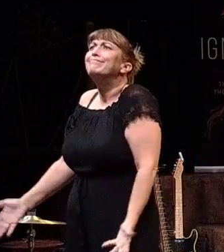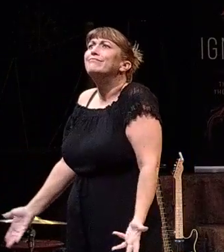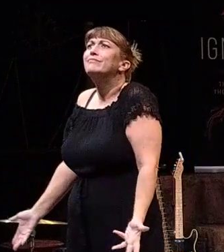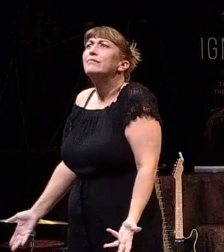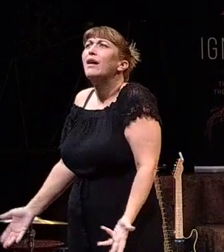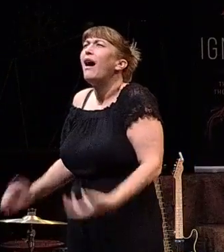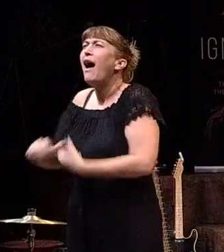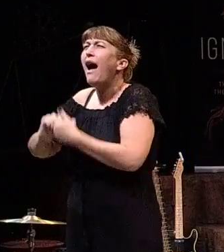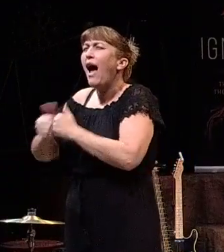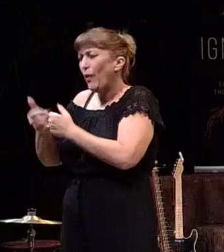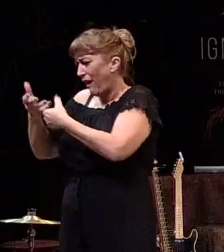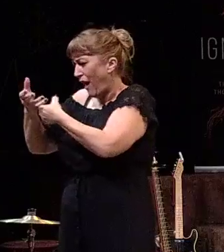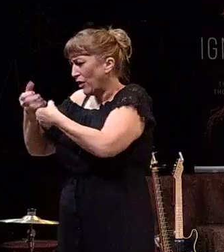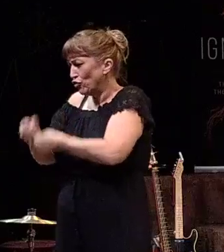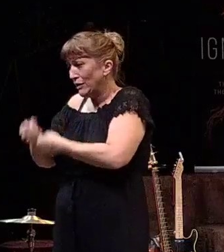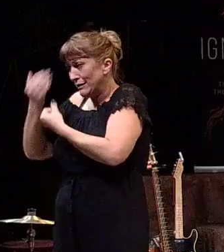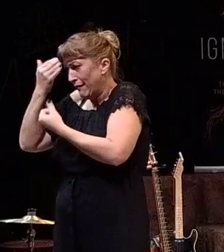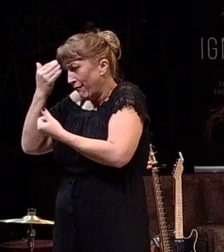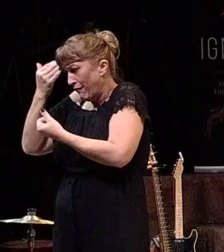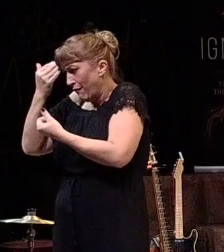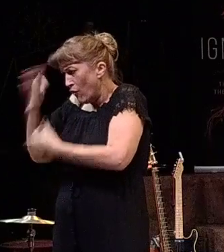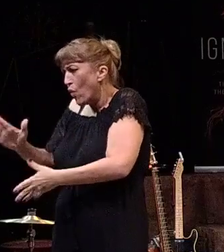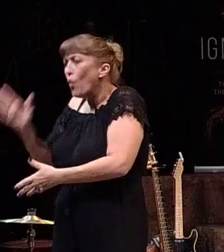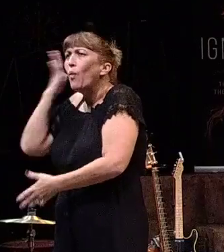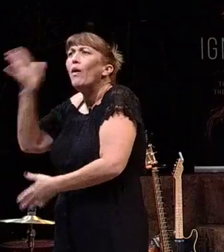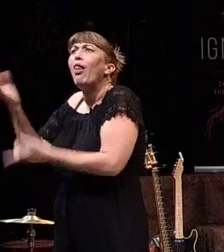How can I trust if I don't know what's going to happen?